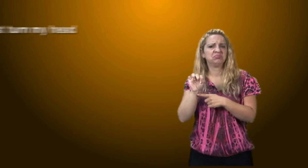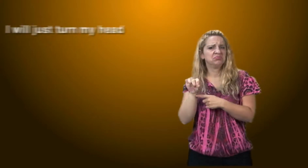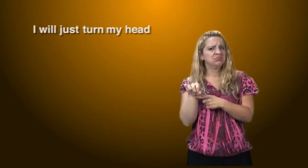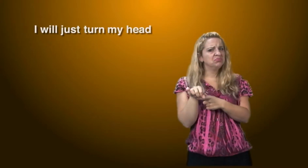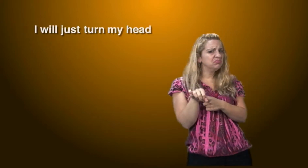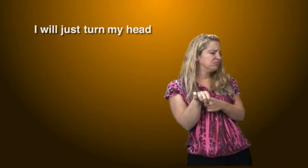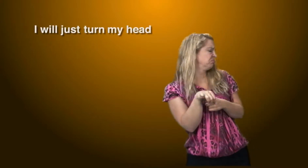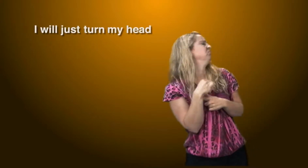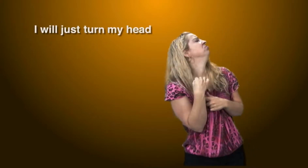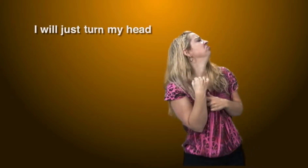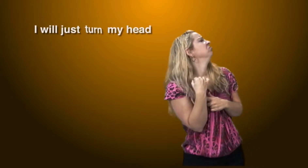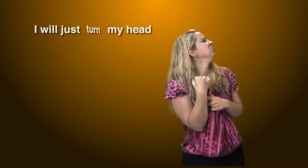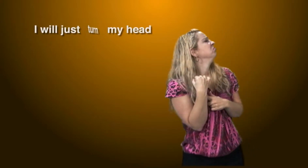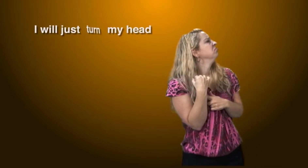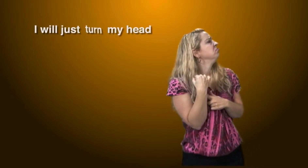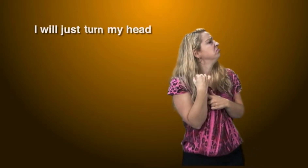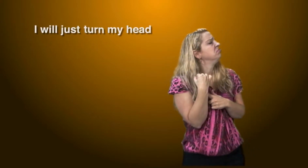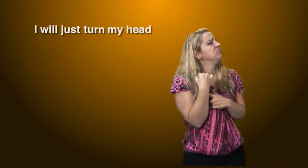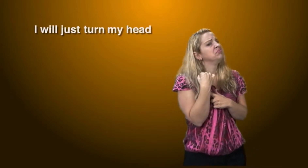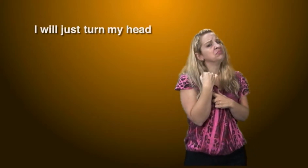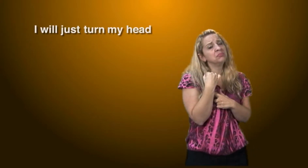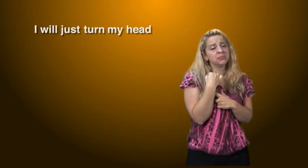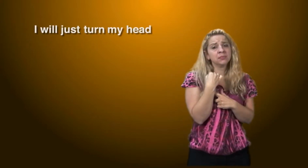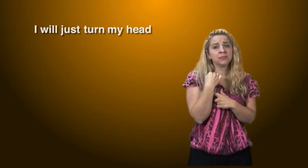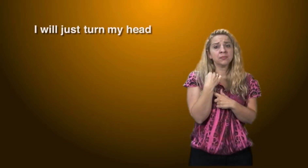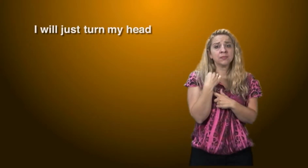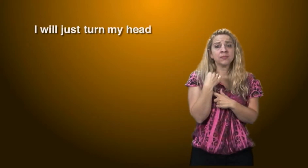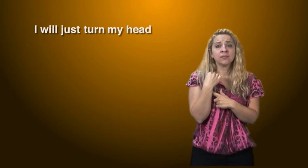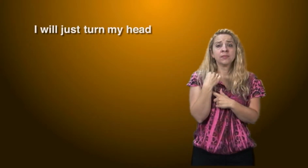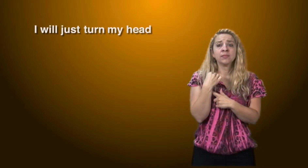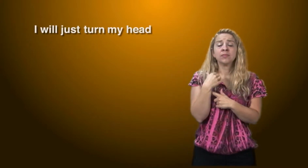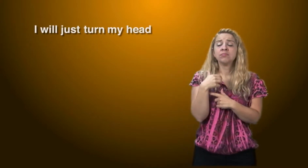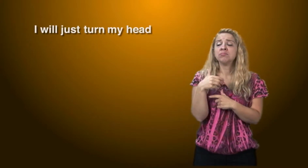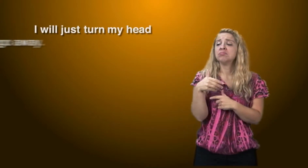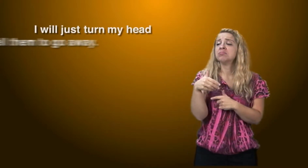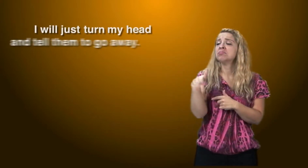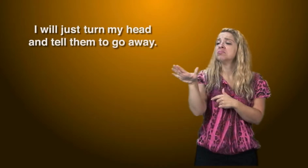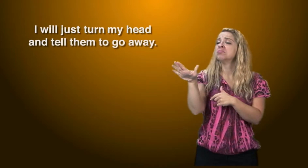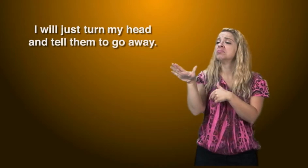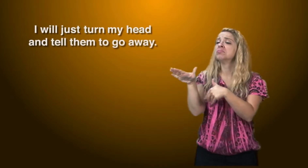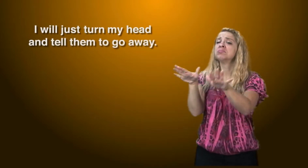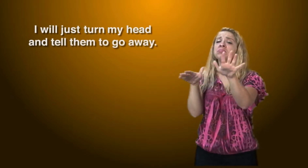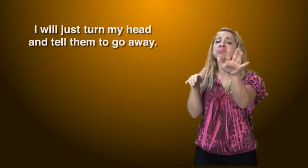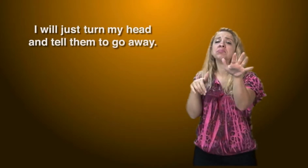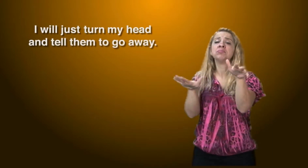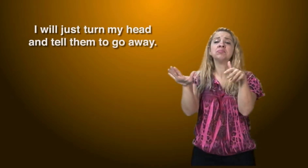I will just turn my head and tell them to go away.